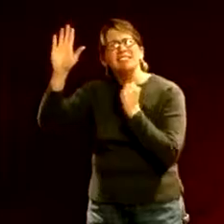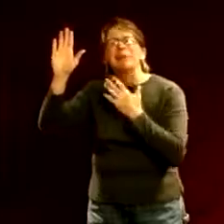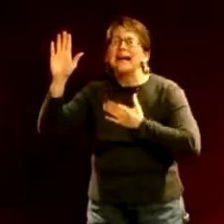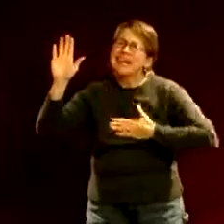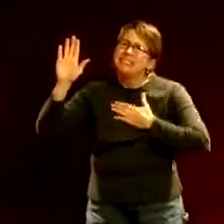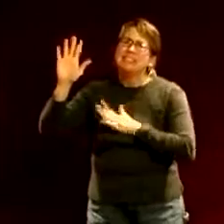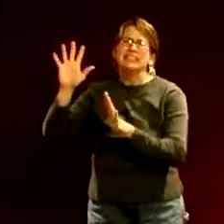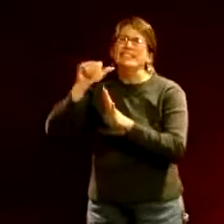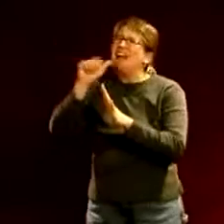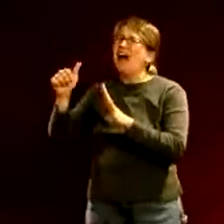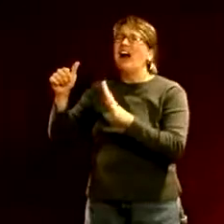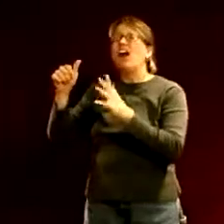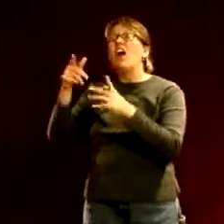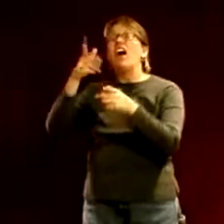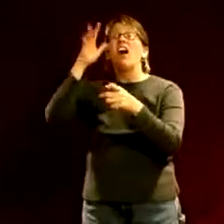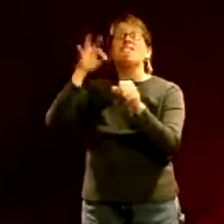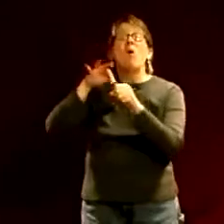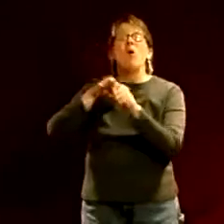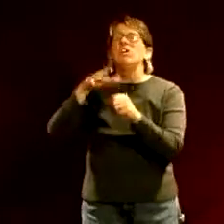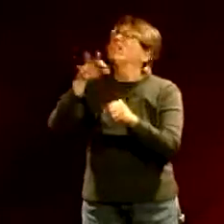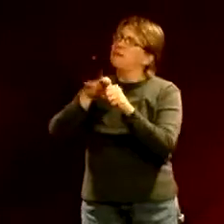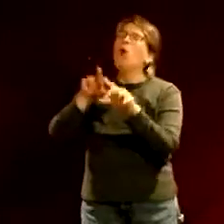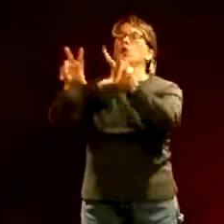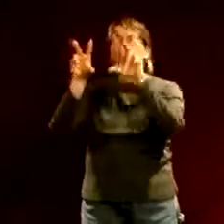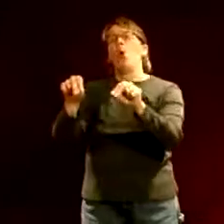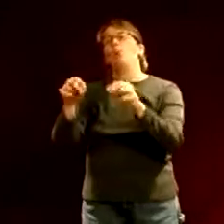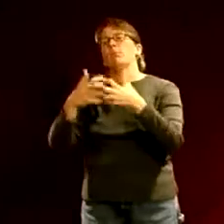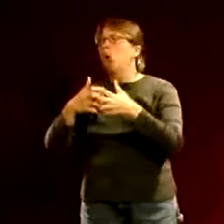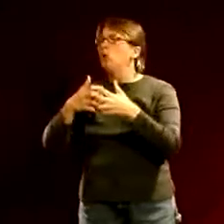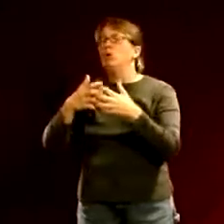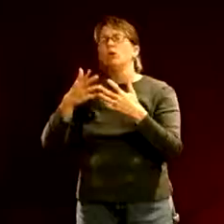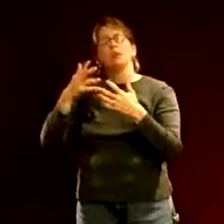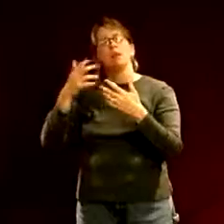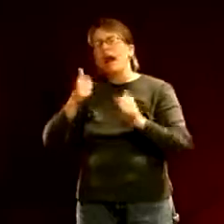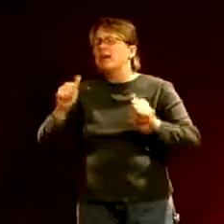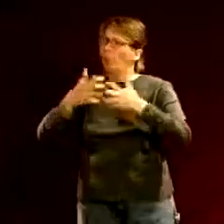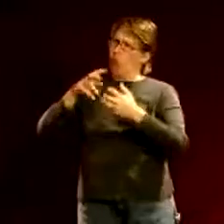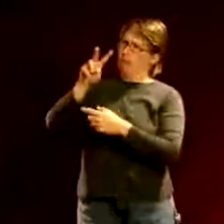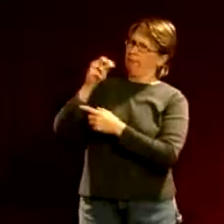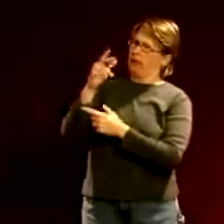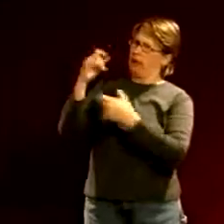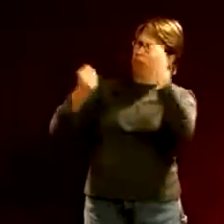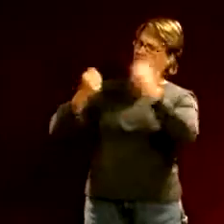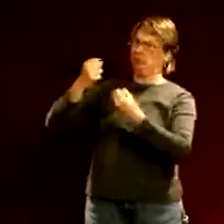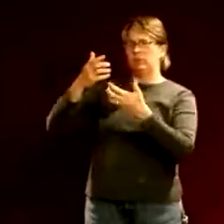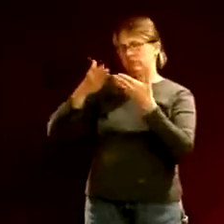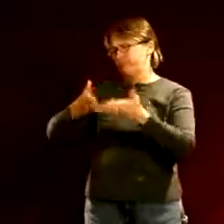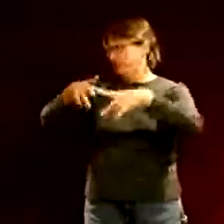the fact that motorized vehicles are around there there have been many debates in fact there was a vote not too